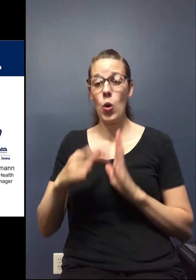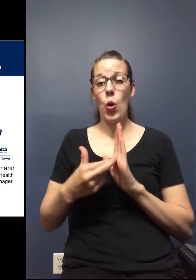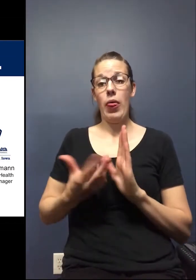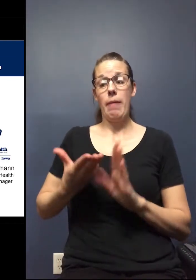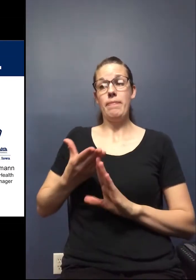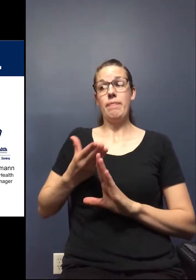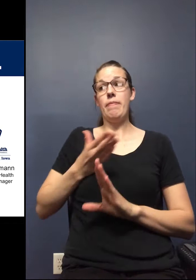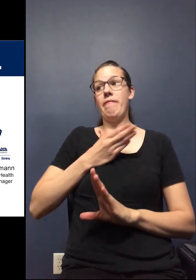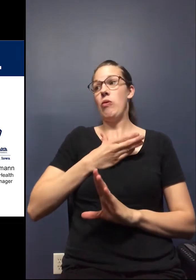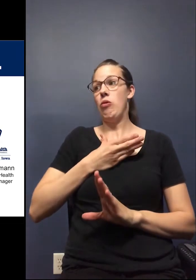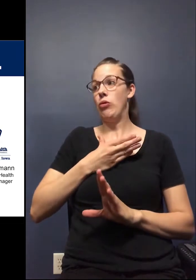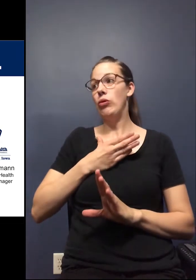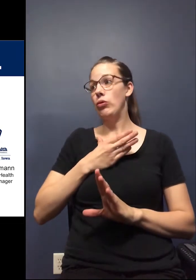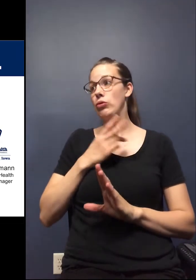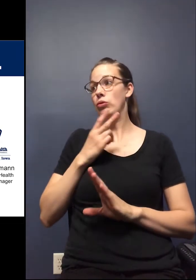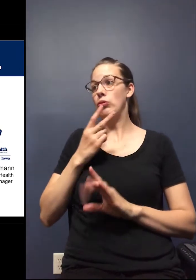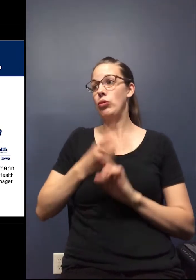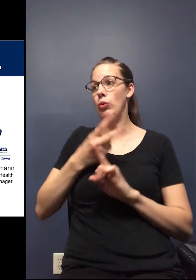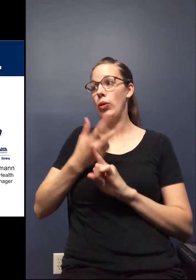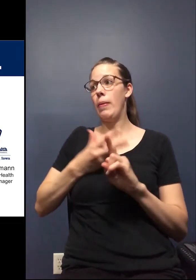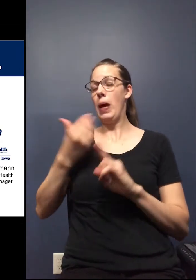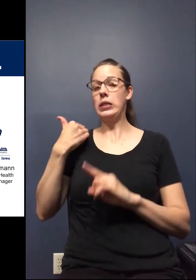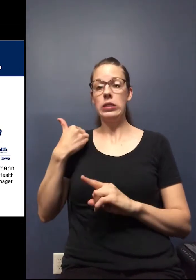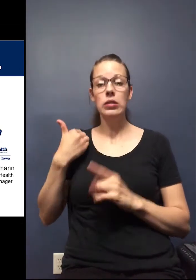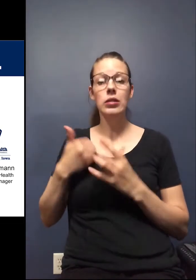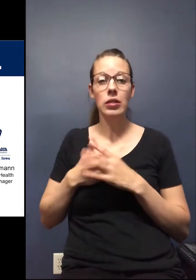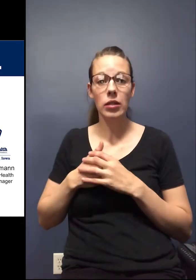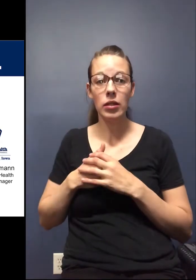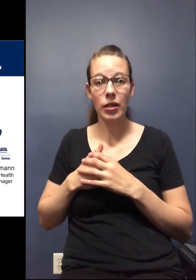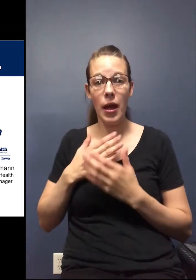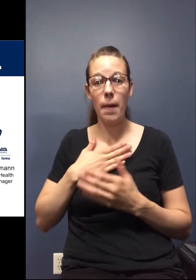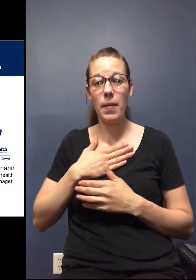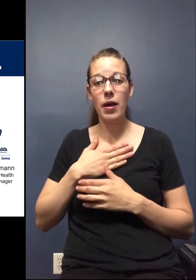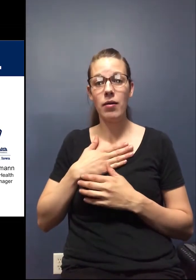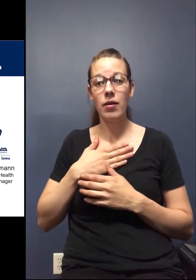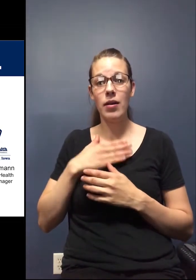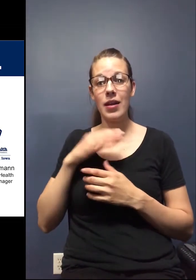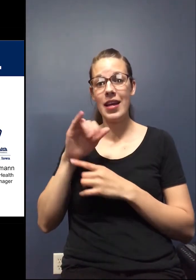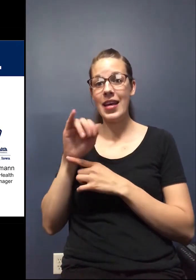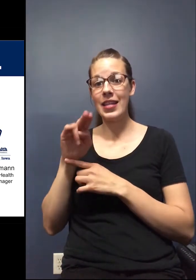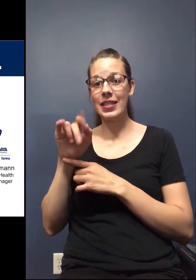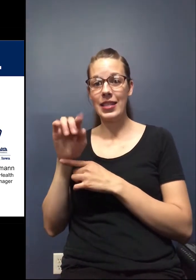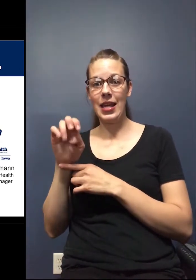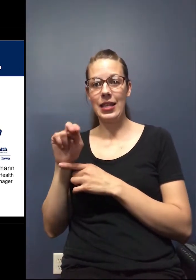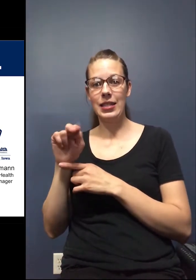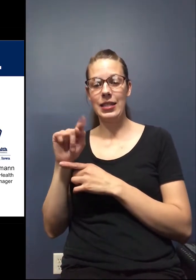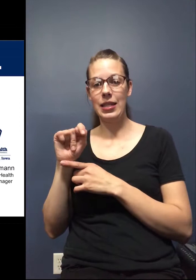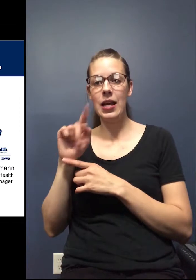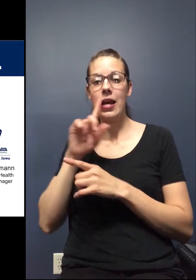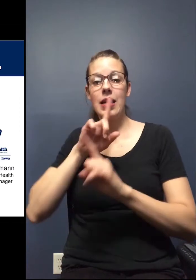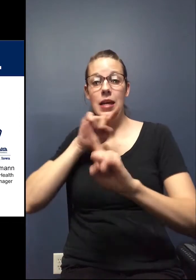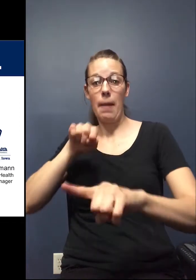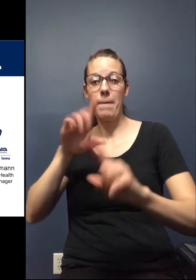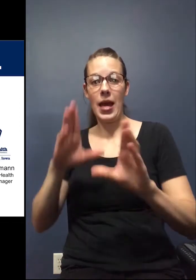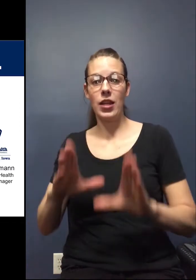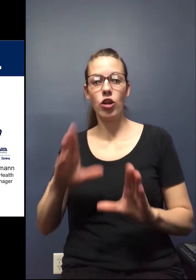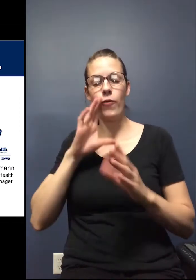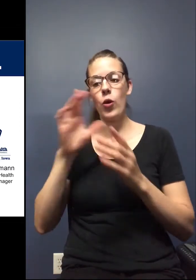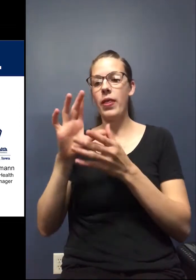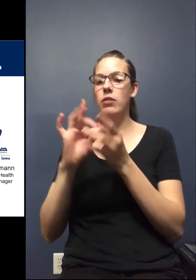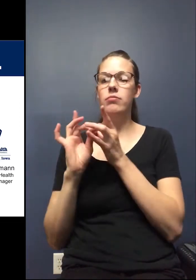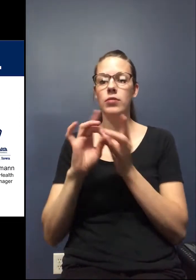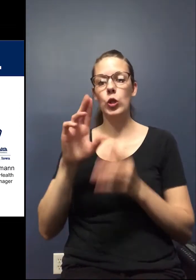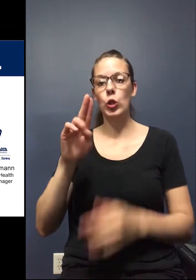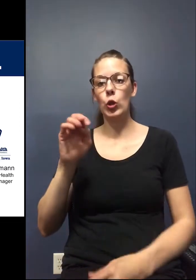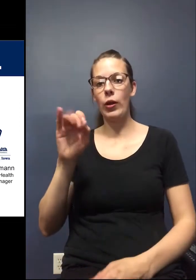prior to the last, I don't know, two, three months. I am the incident commander with several others for the Unified Command